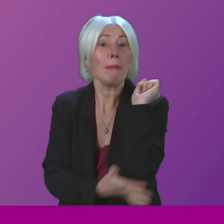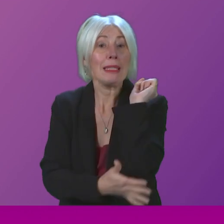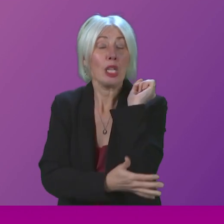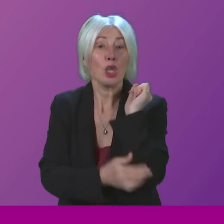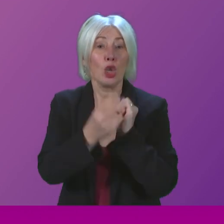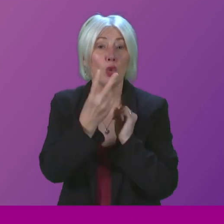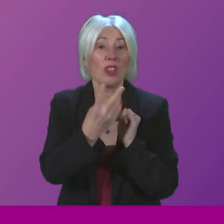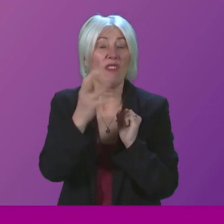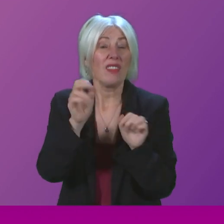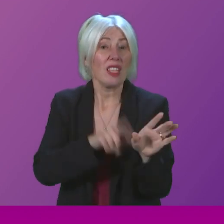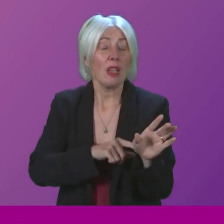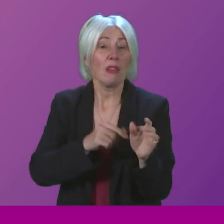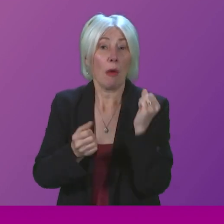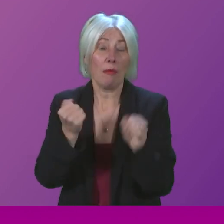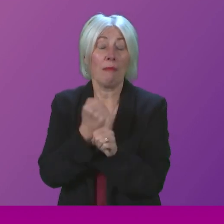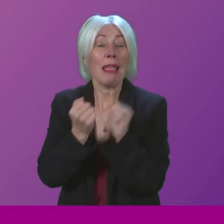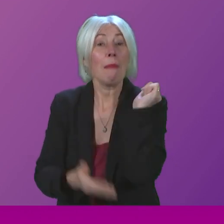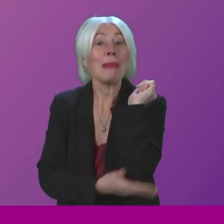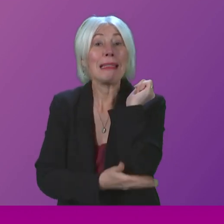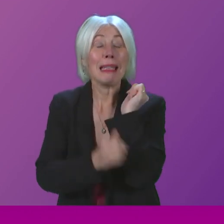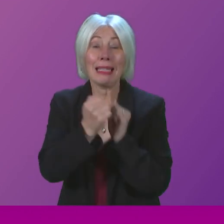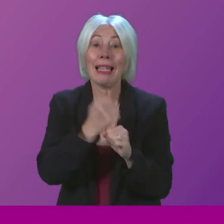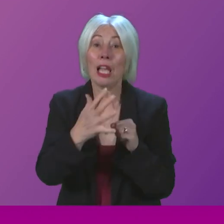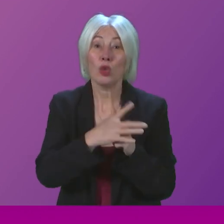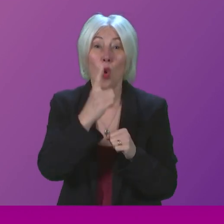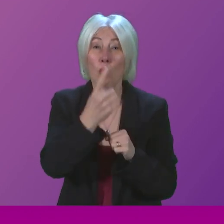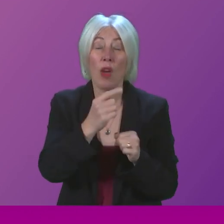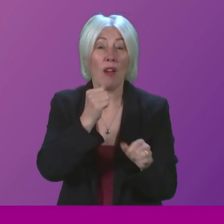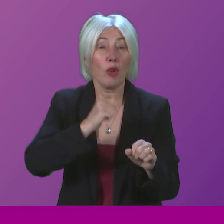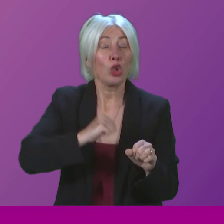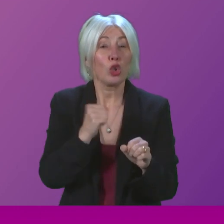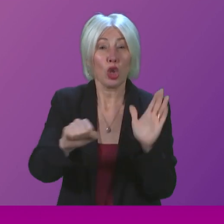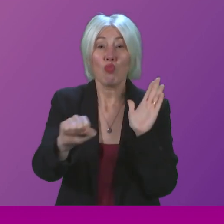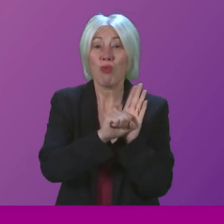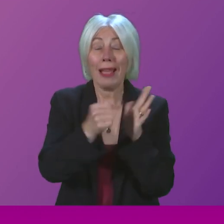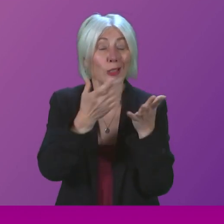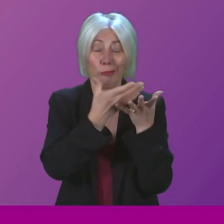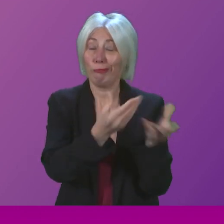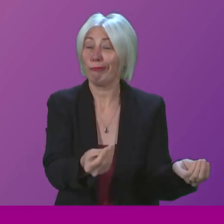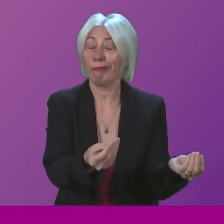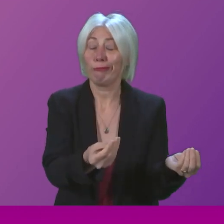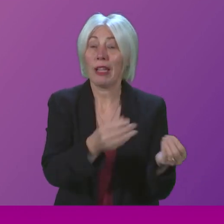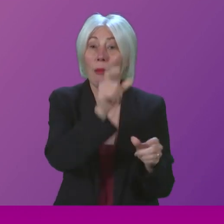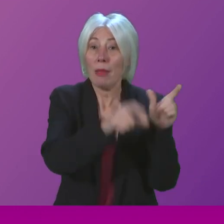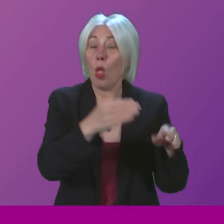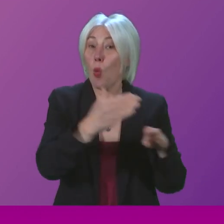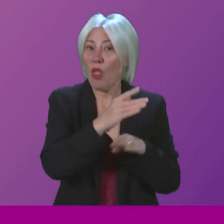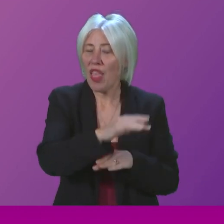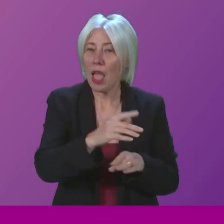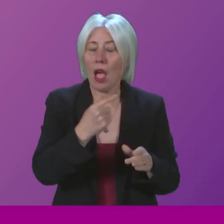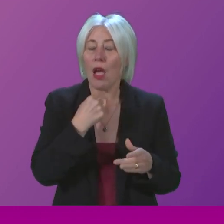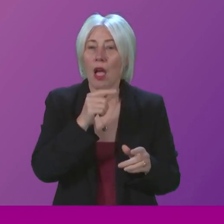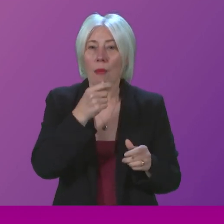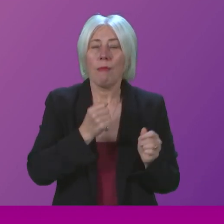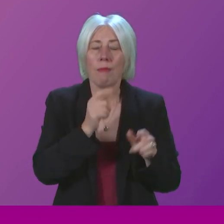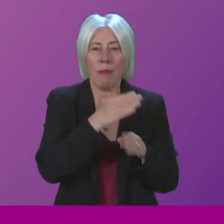in Glasgow and terminating the connection of an iconic Scottish brand with our country. Workers faced the humiliation of having to